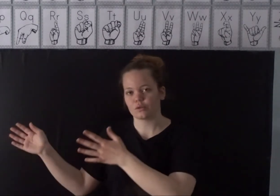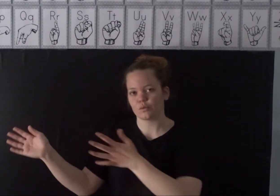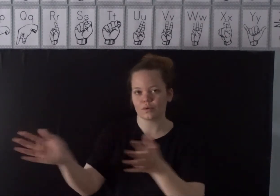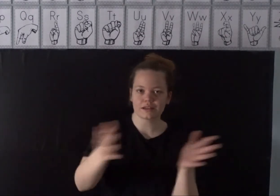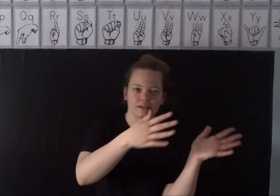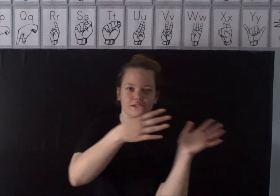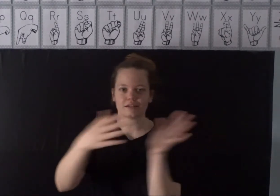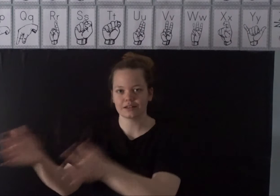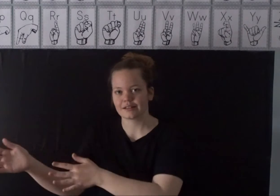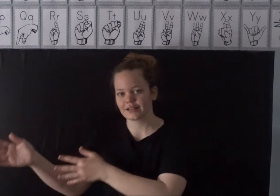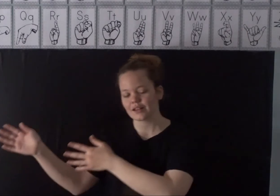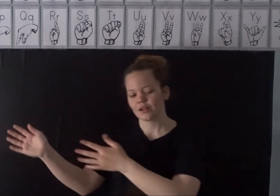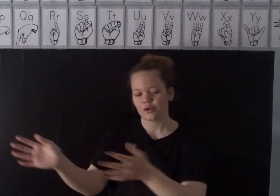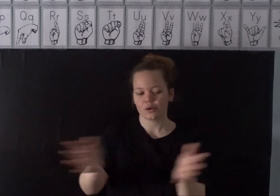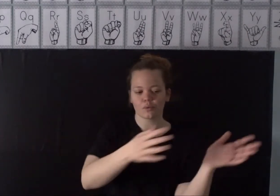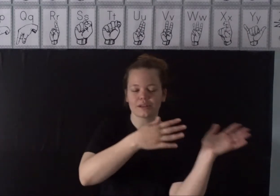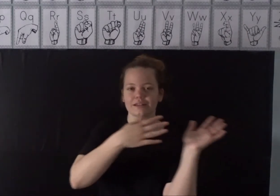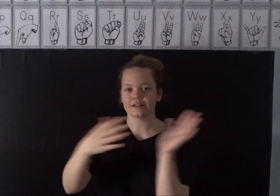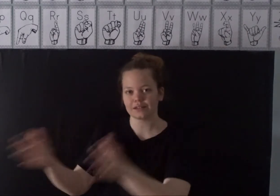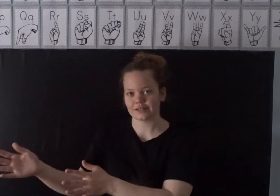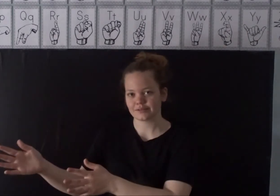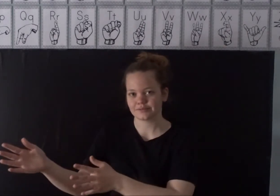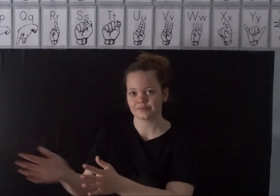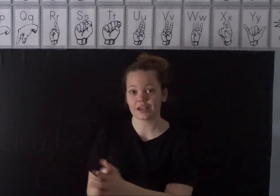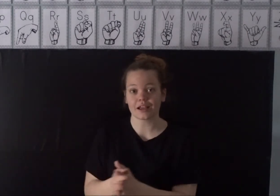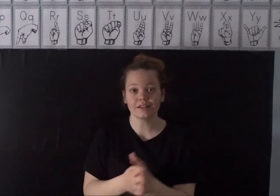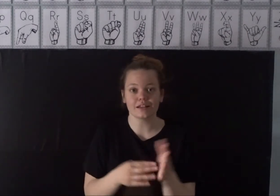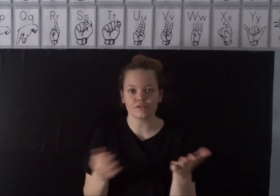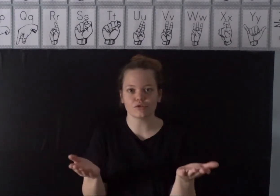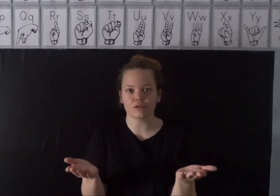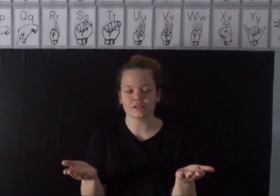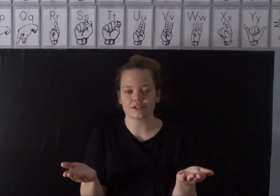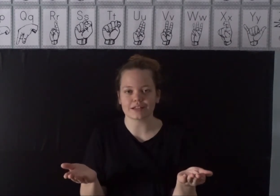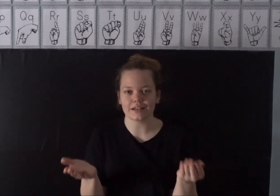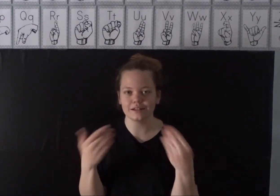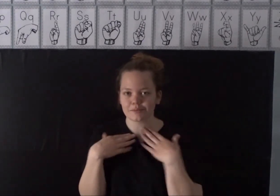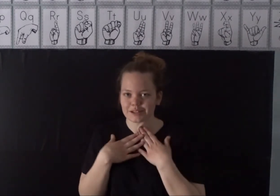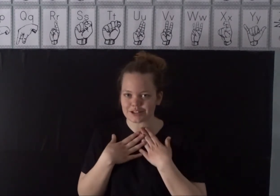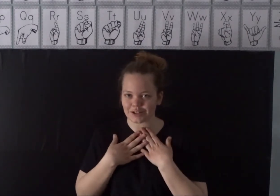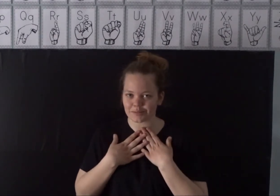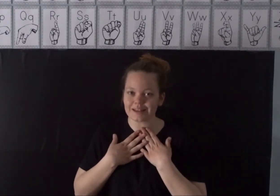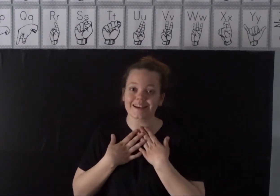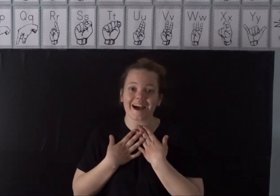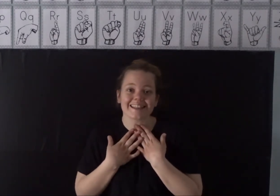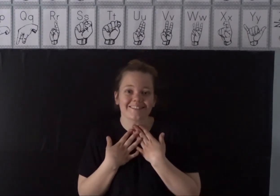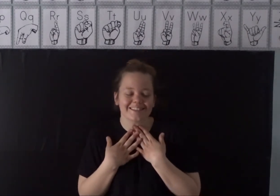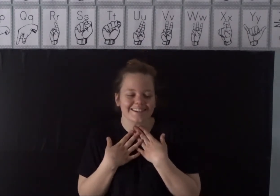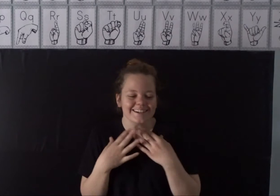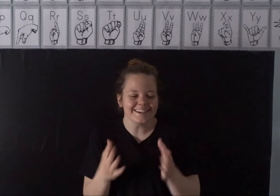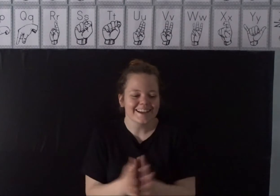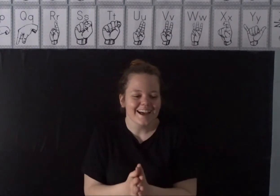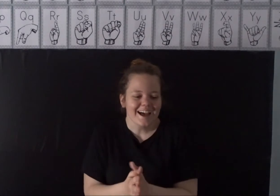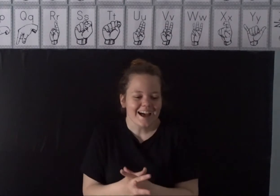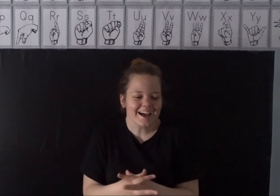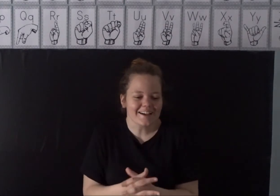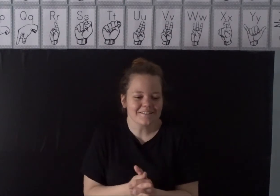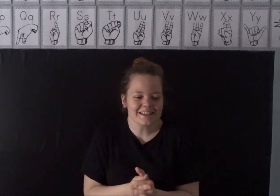Wind. Wind. Again if you know a different sign please share it with me. I love to learn. The